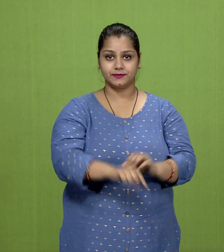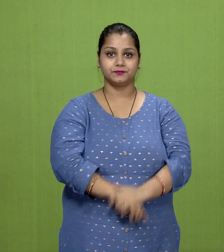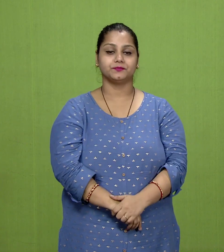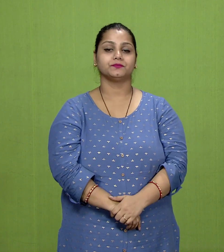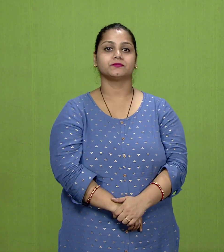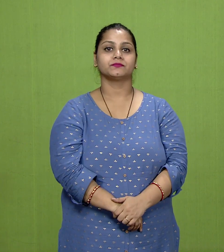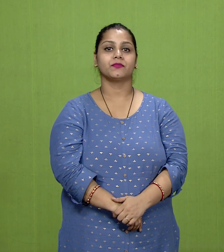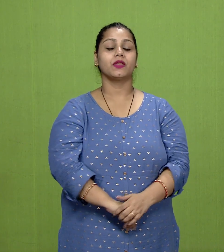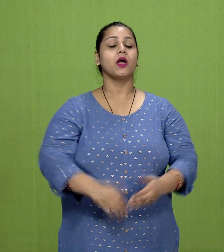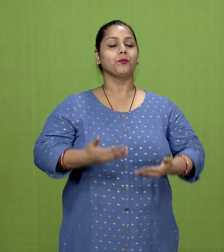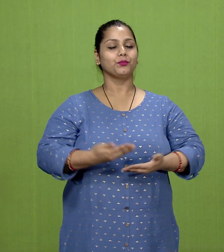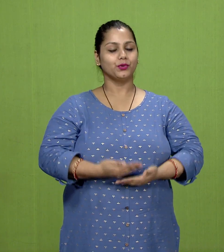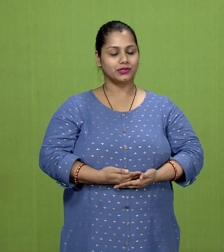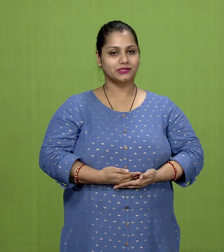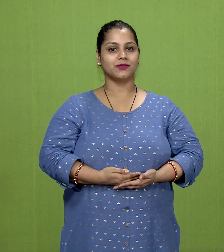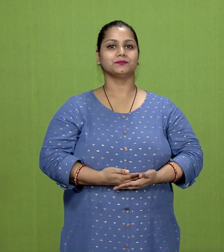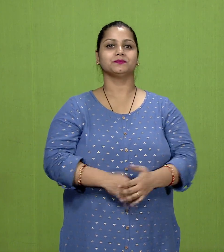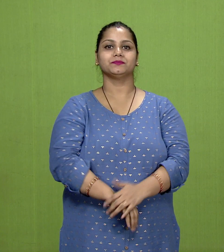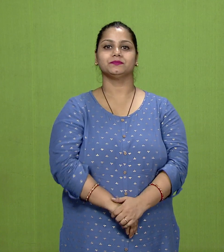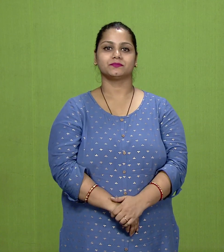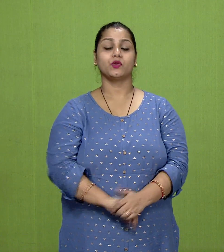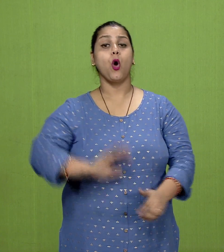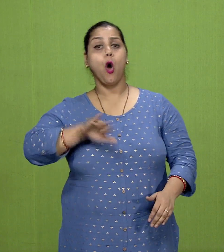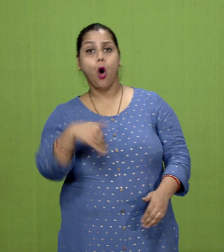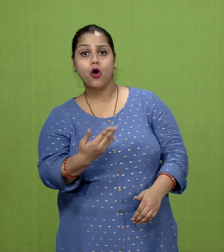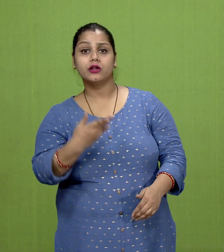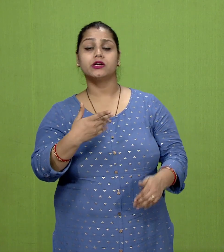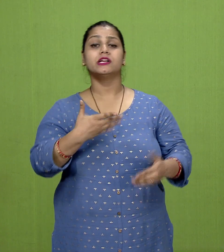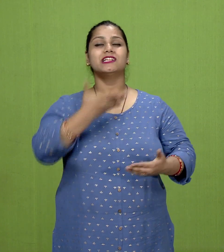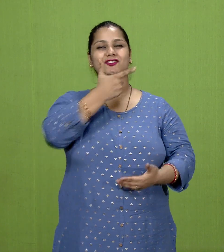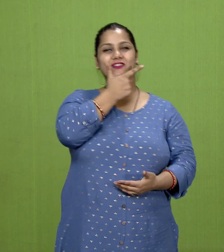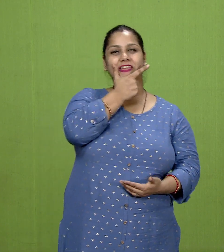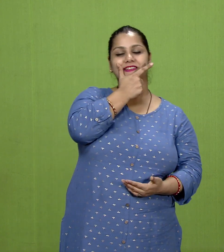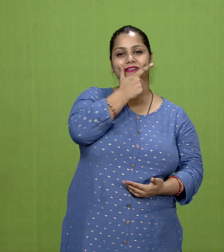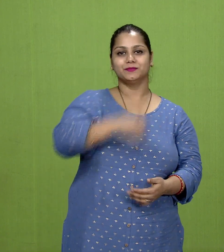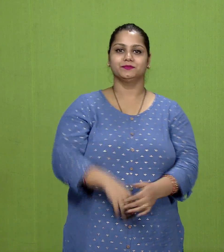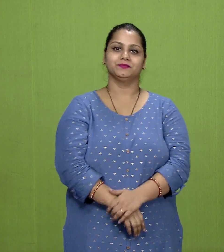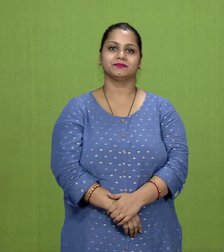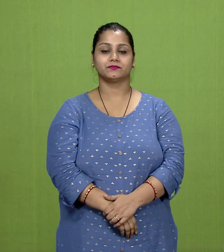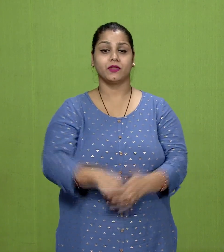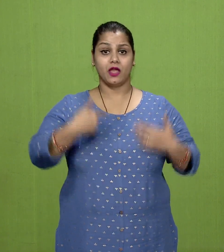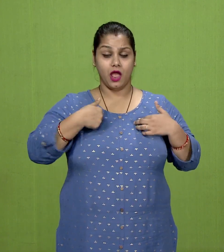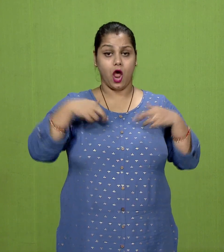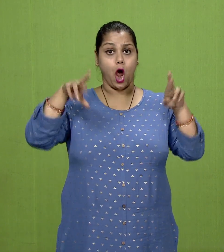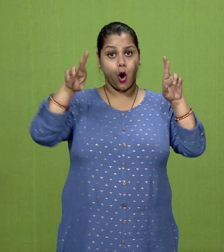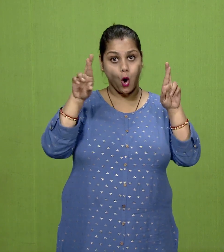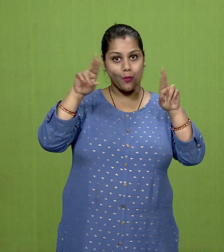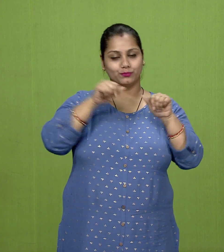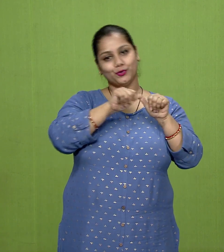Buddhism. And Jainism. I hope you have understood